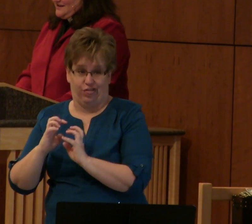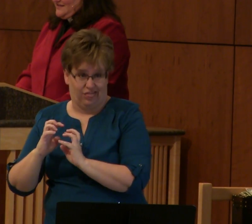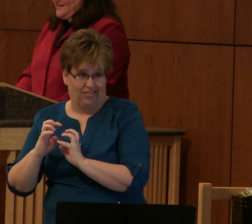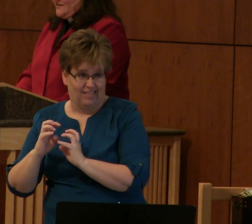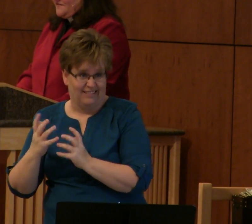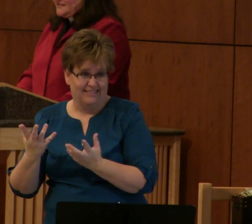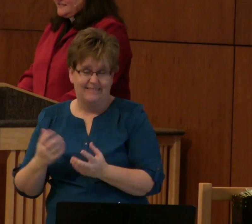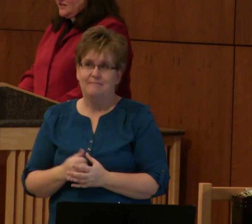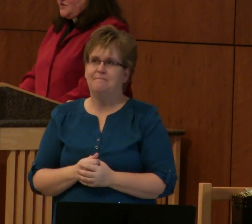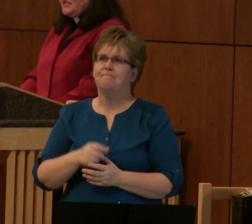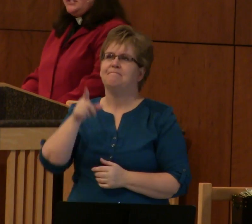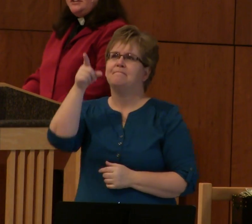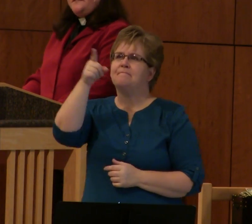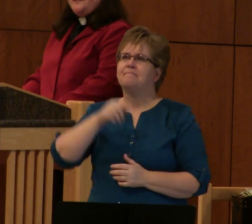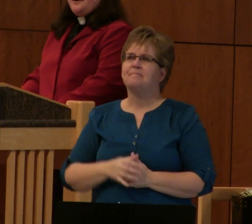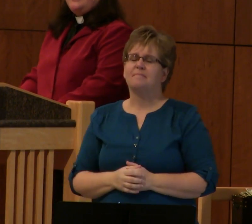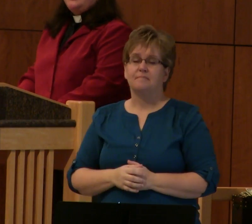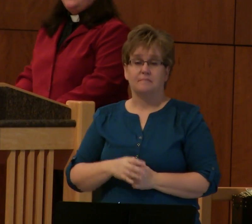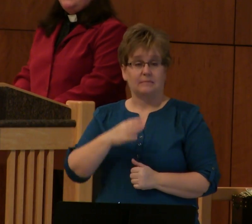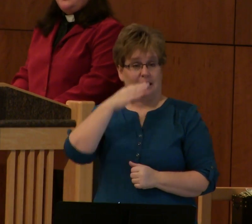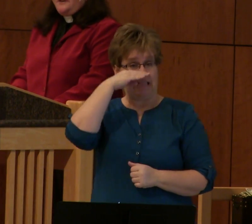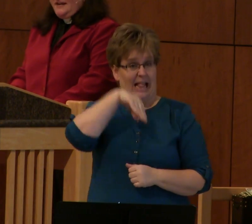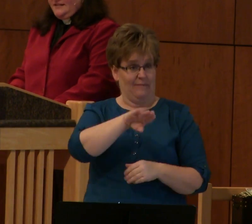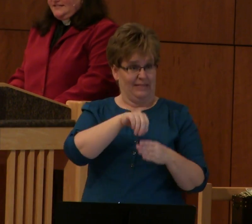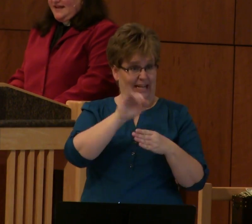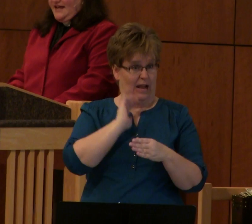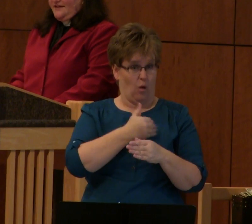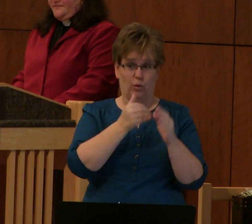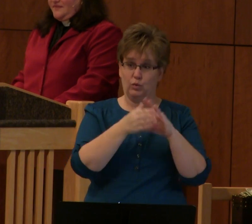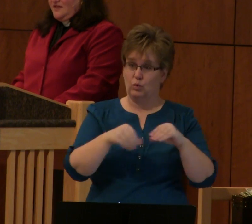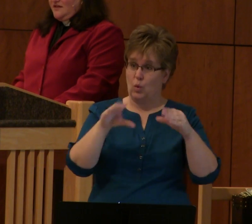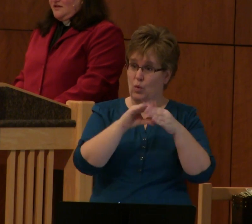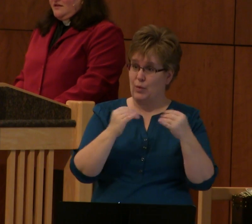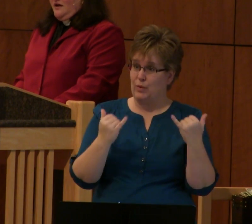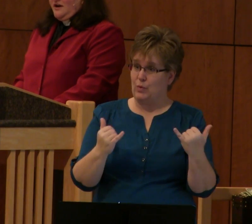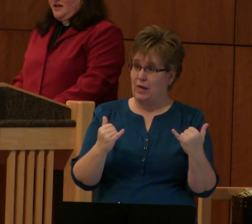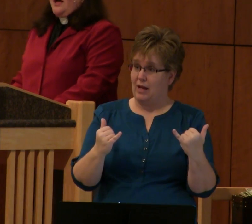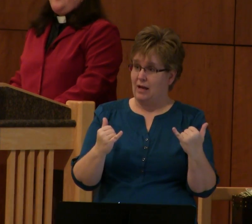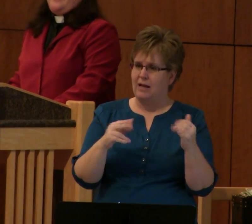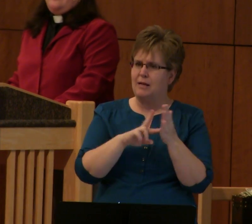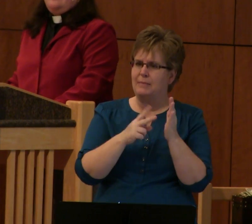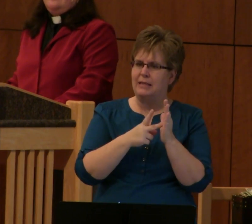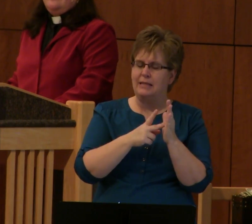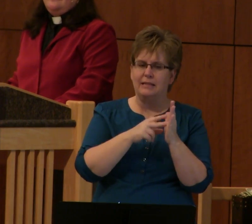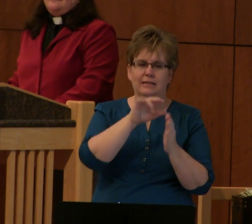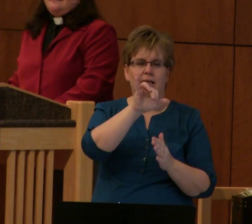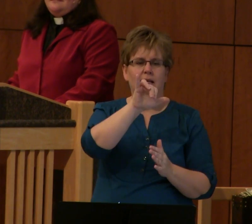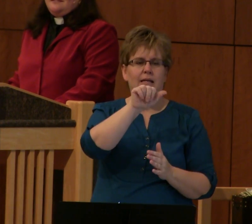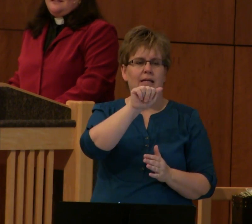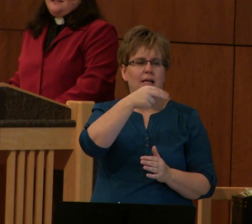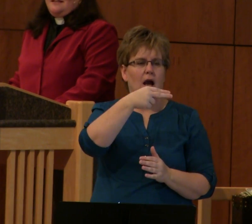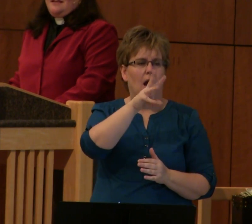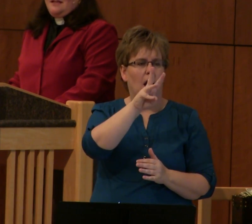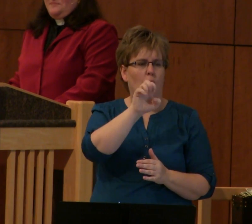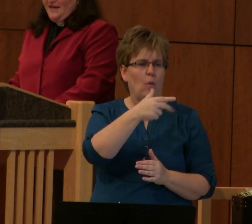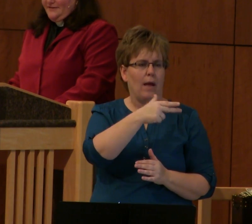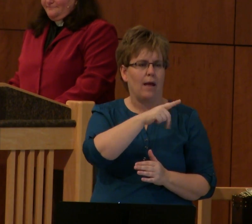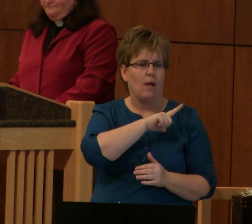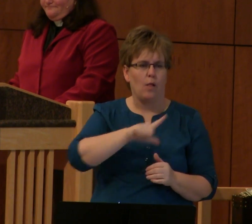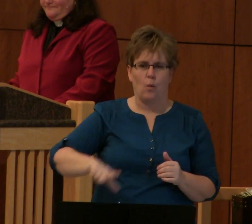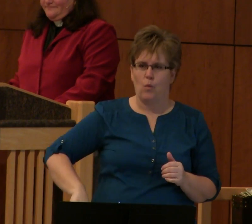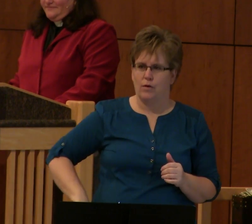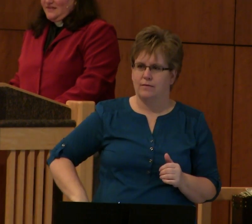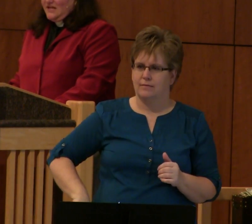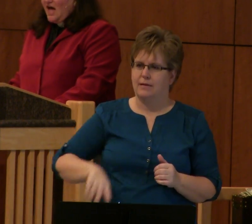The elephants in question for our scripture reading today are Yahweh and